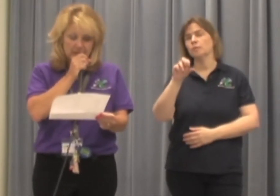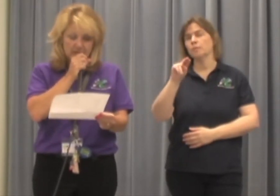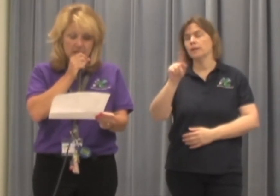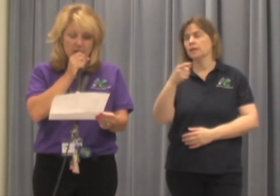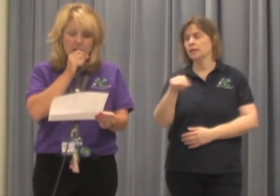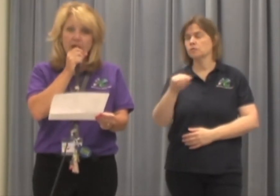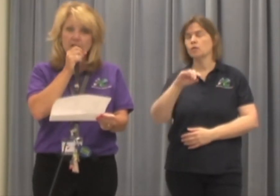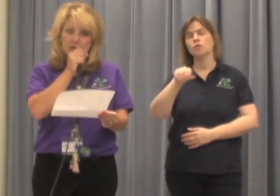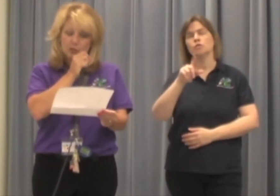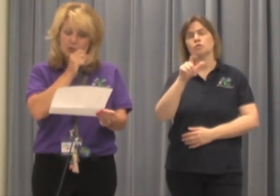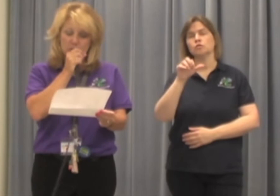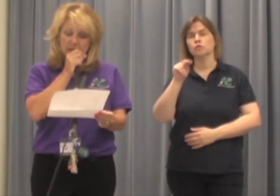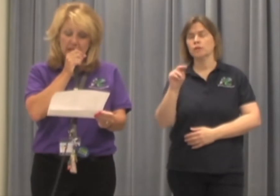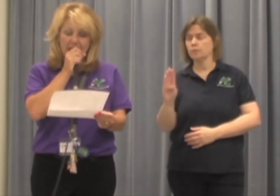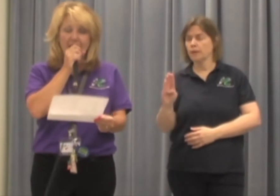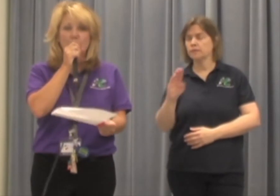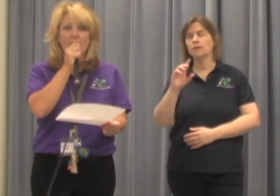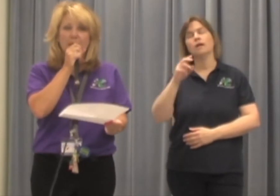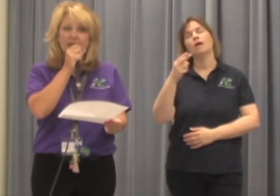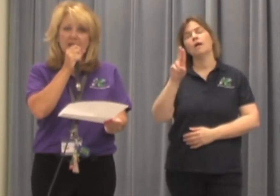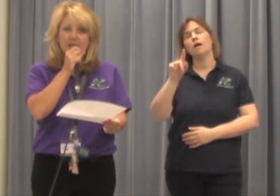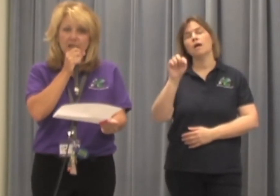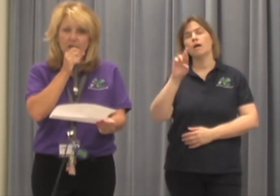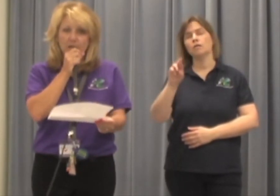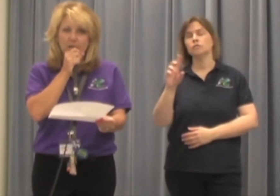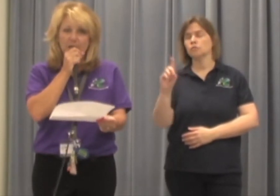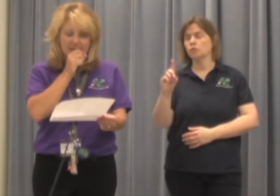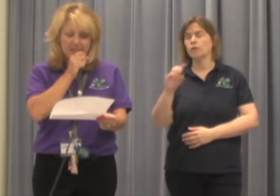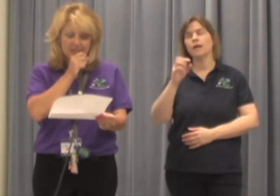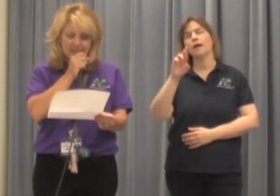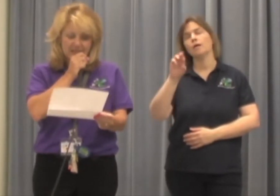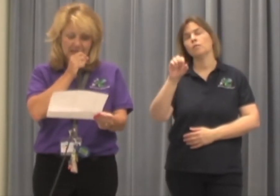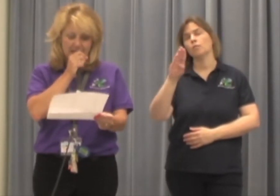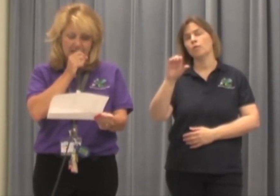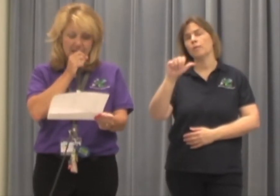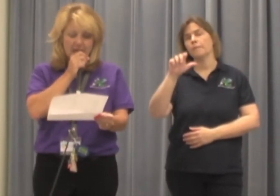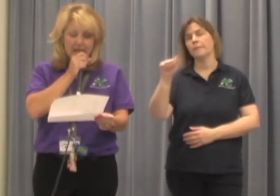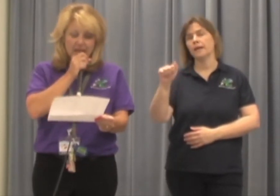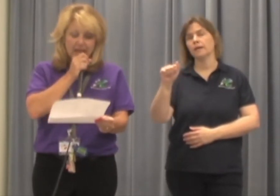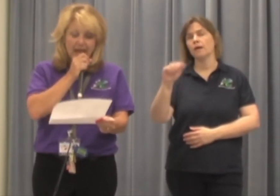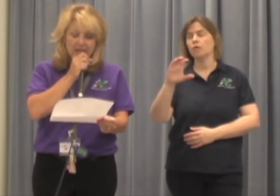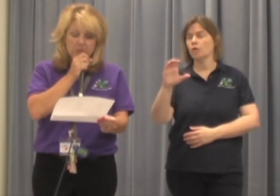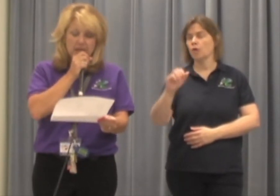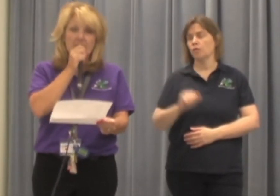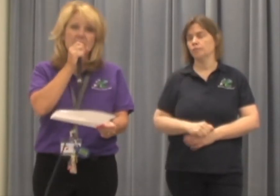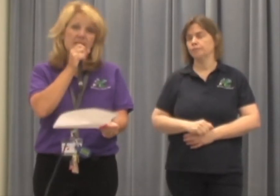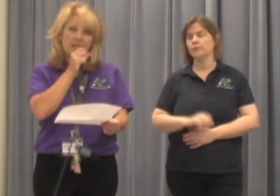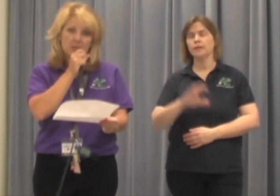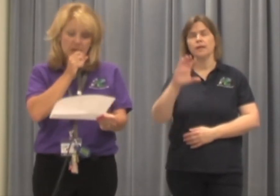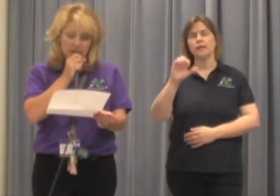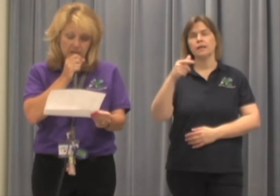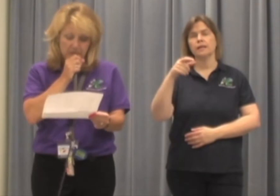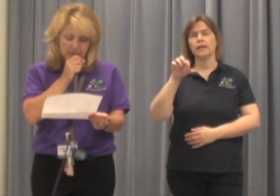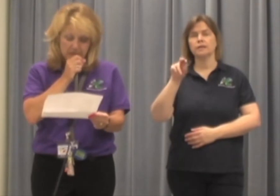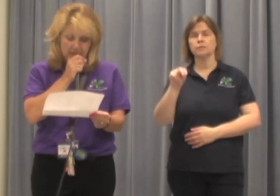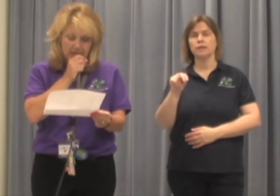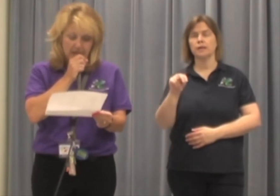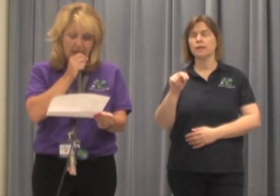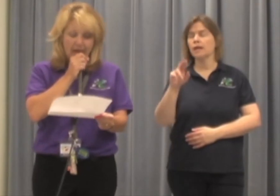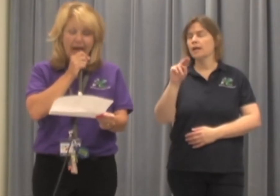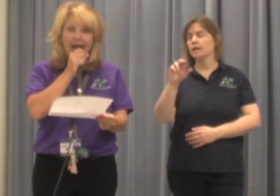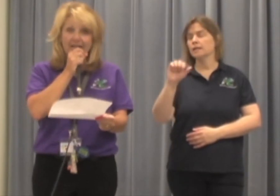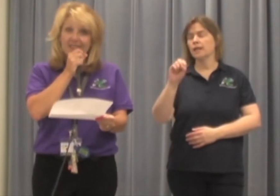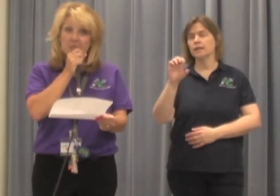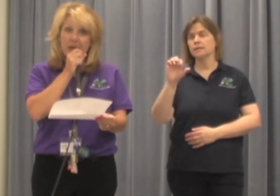Blanton. Hunter Dooley. And Rebecca Colon. Nicely done. In Caspian, Nassim Lamame.